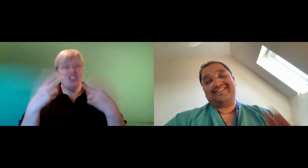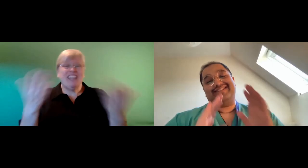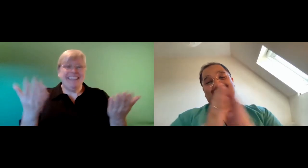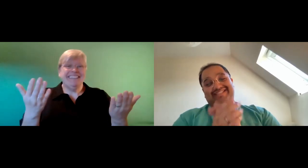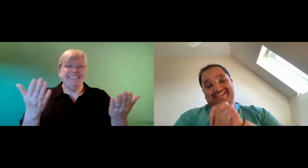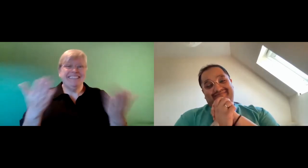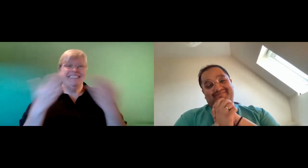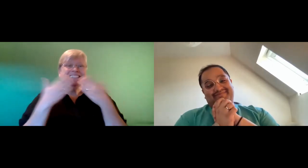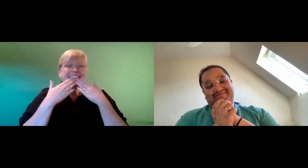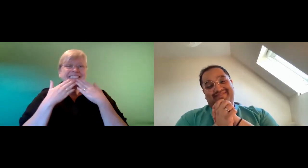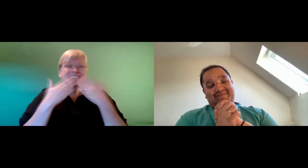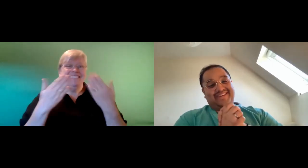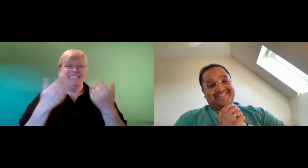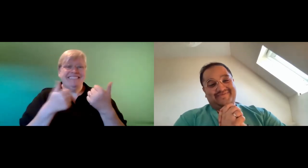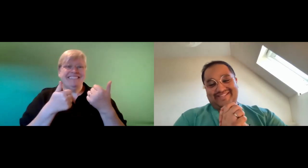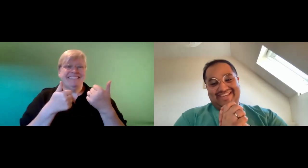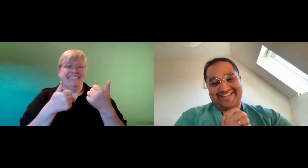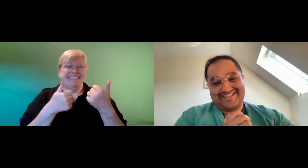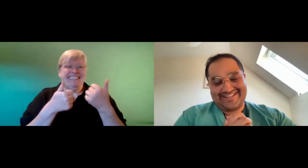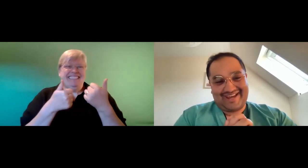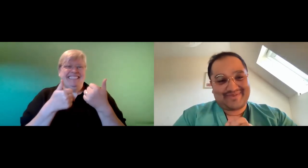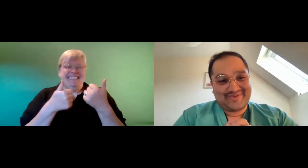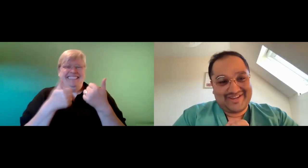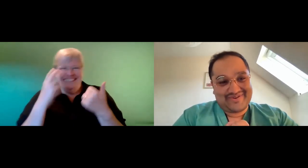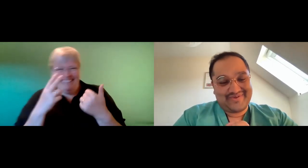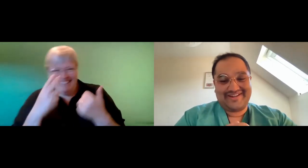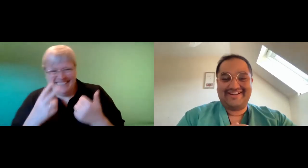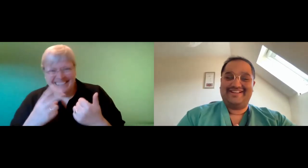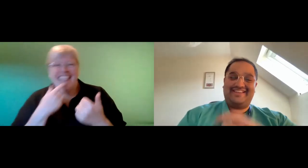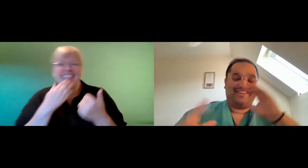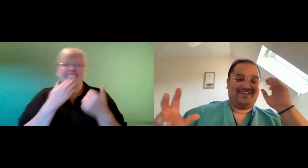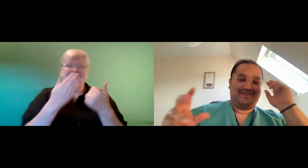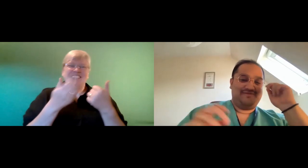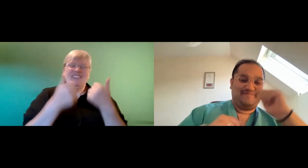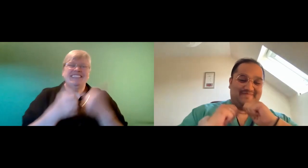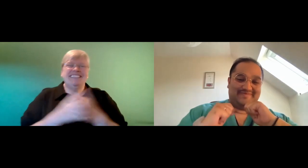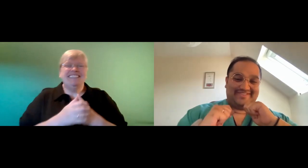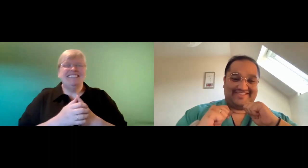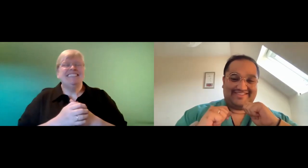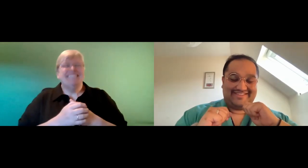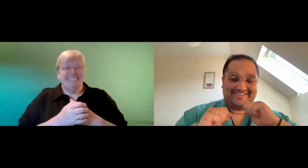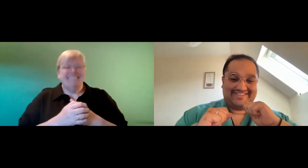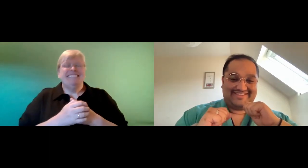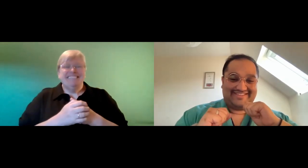um leslie amazing once again absolute hero um